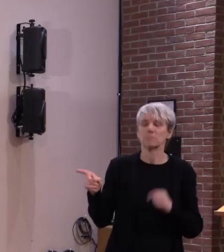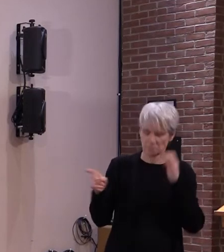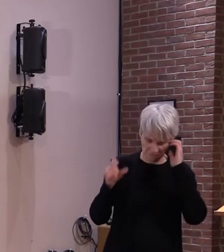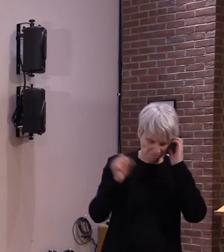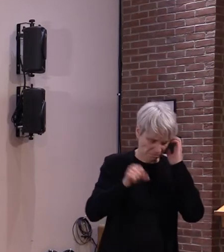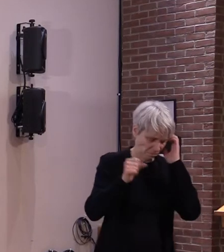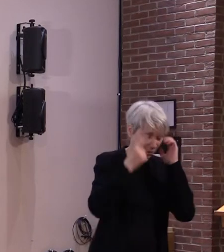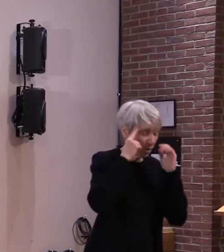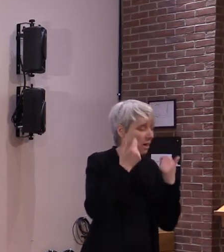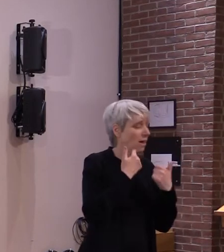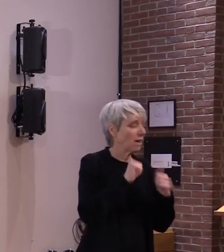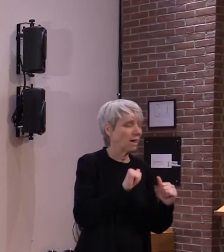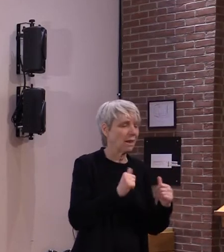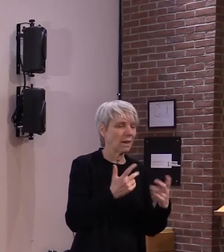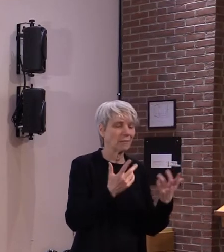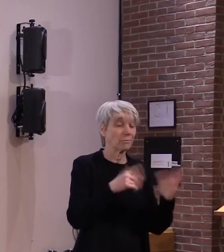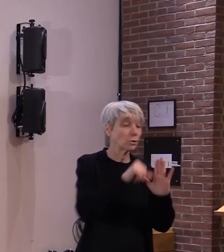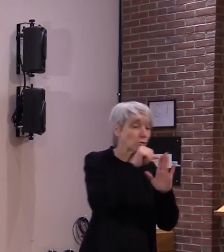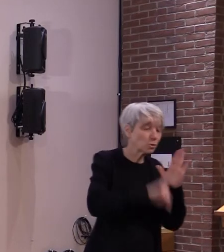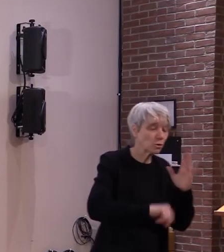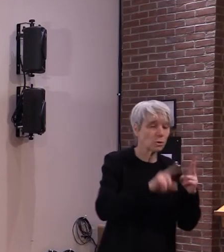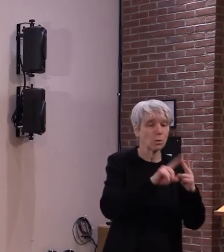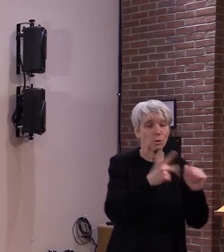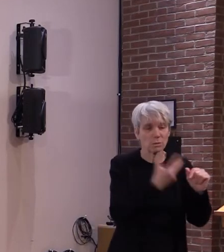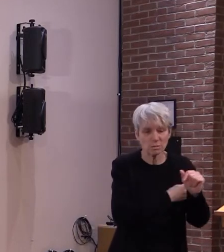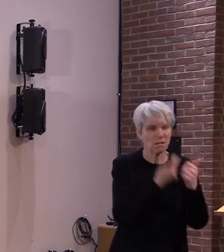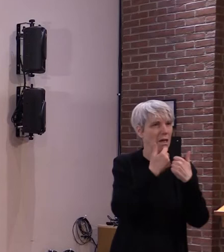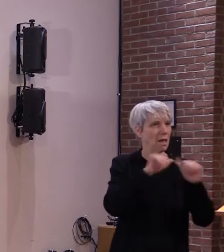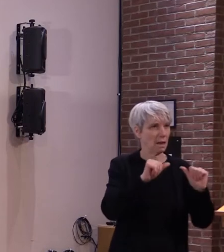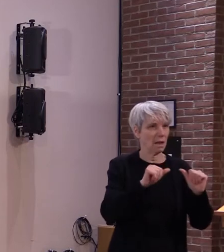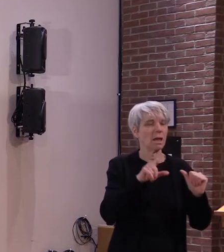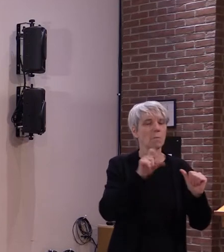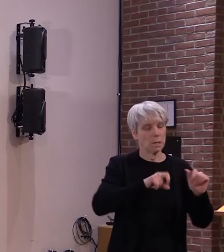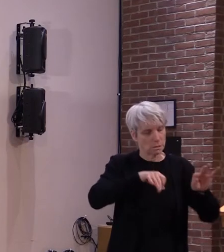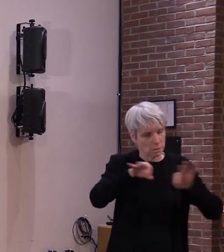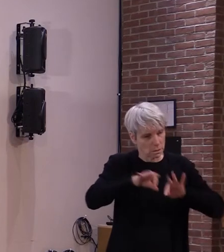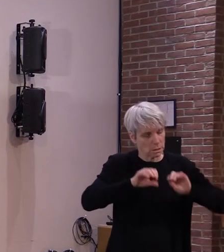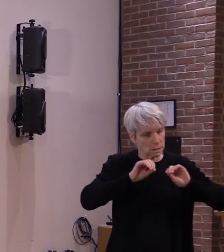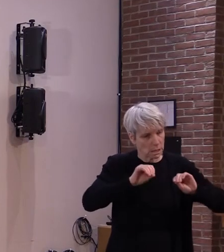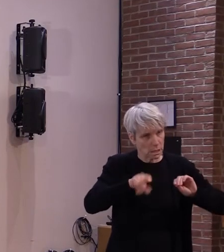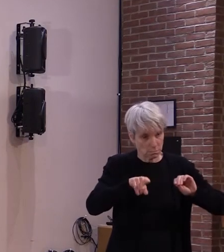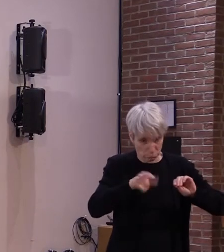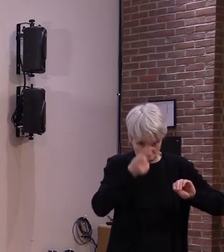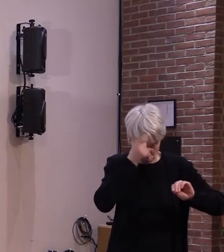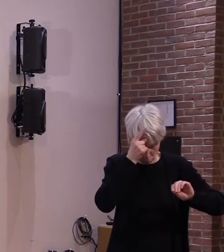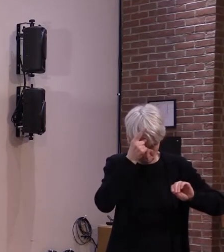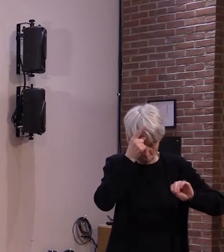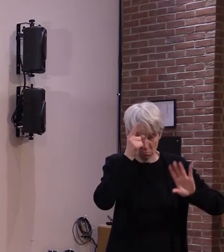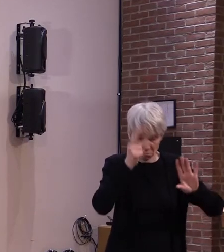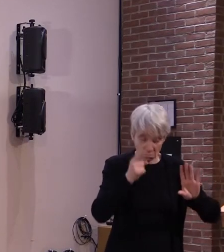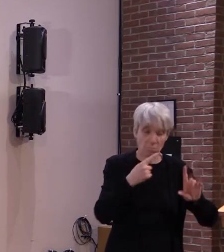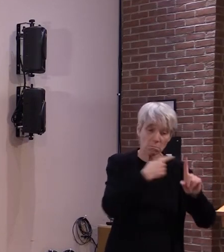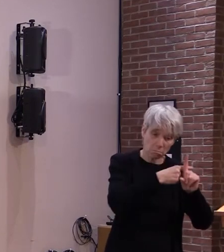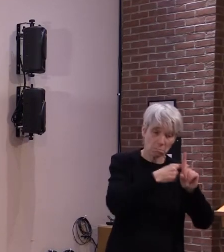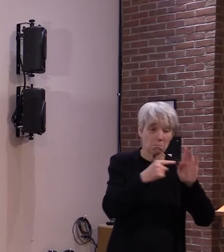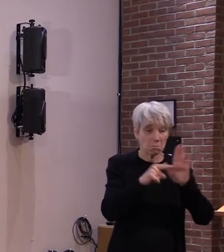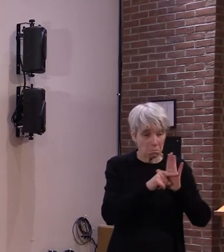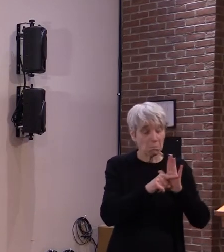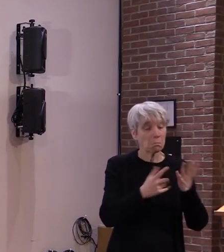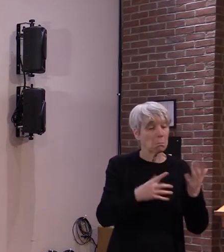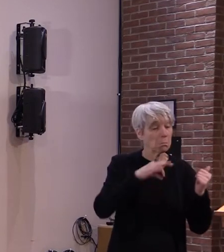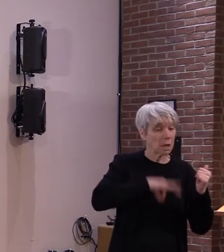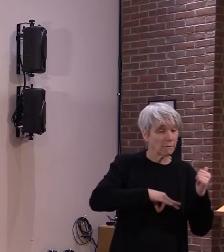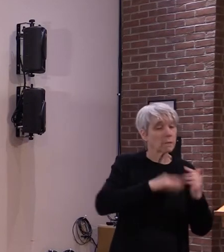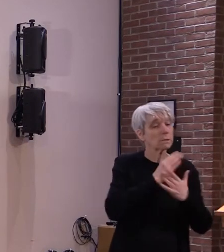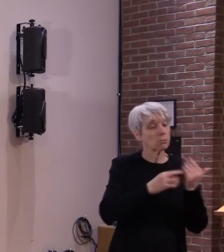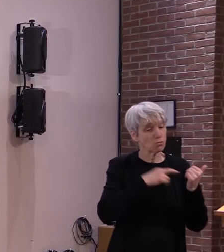there needs to be an informed consent process so the person knows the risks and benefits to them specifically as